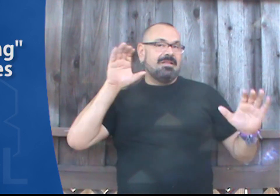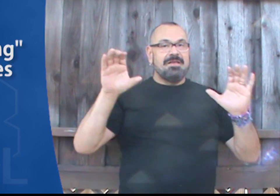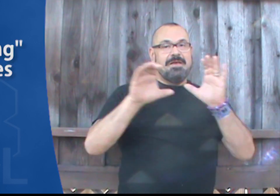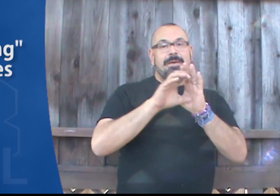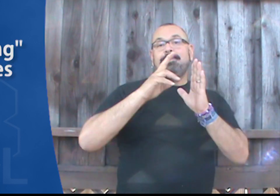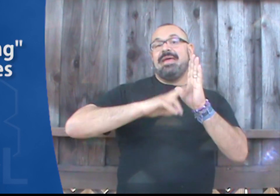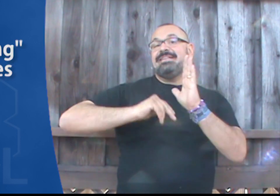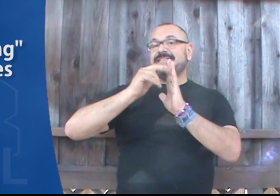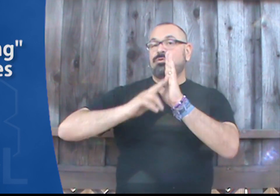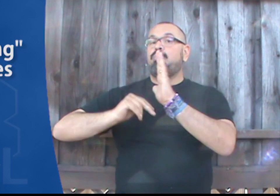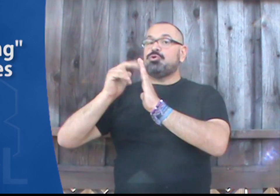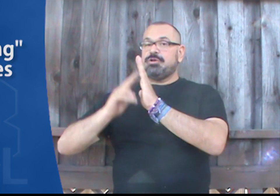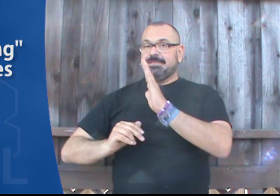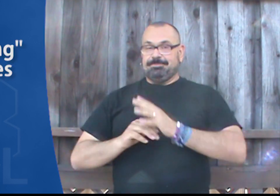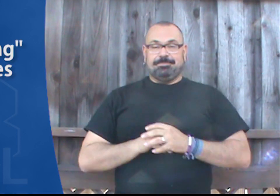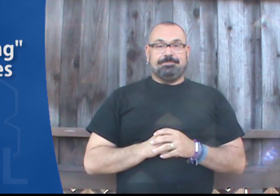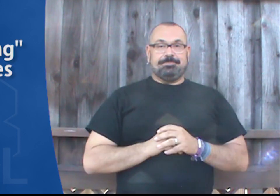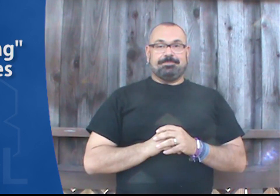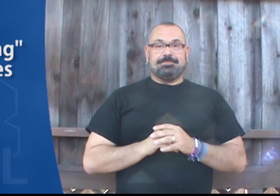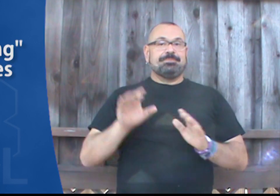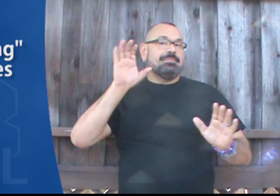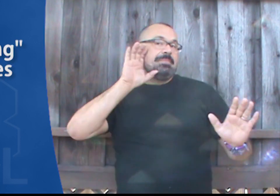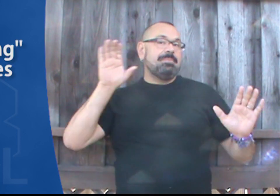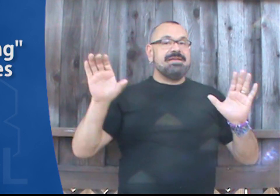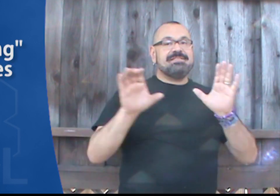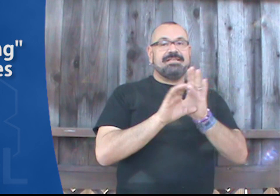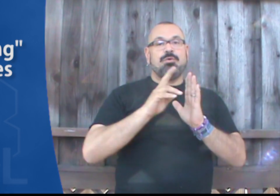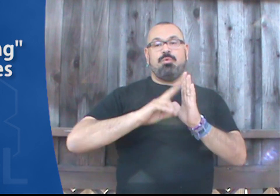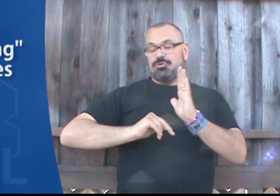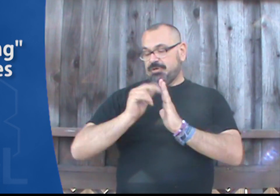Painting. Portrait. Painting. Portrait.